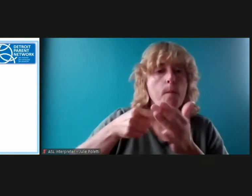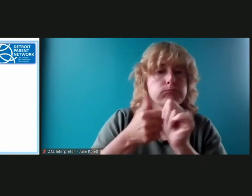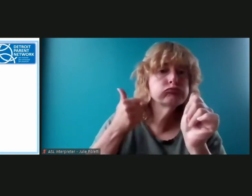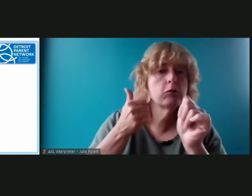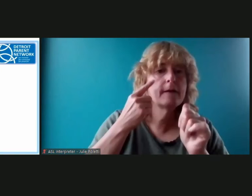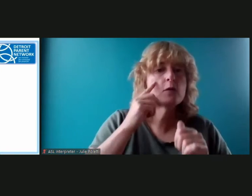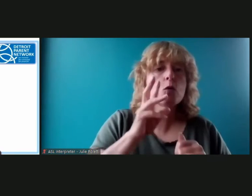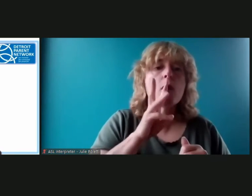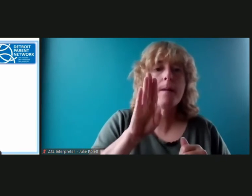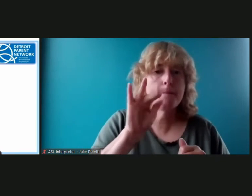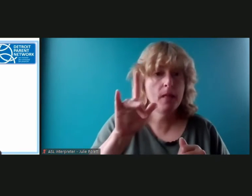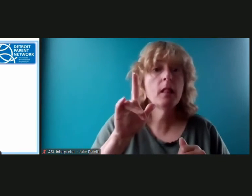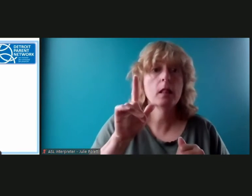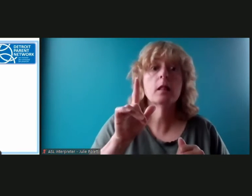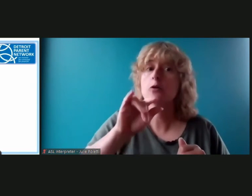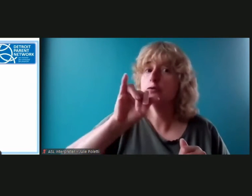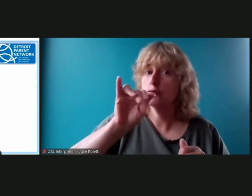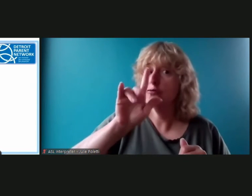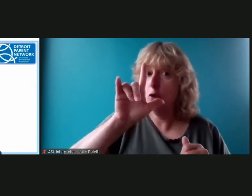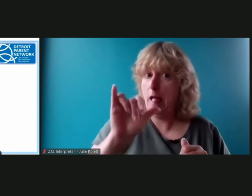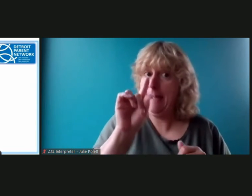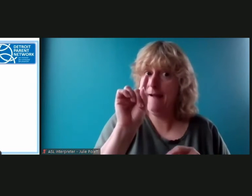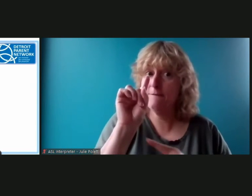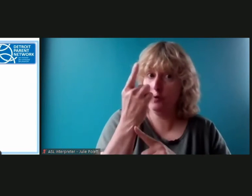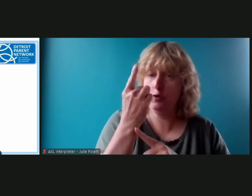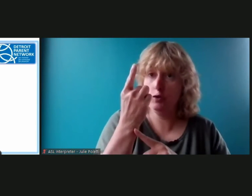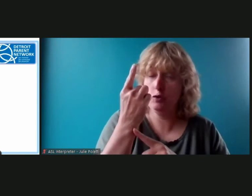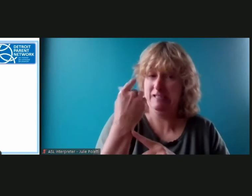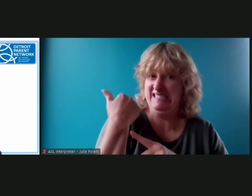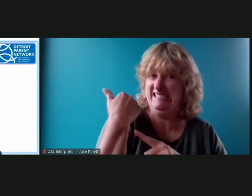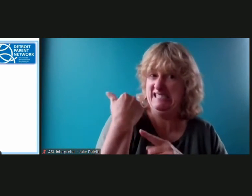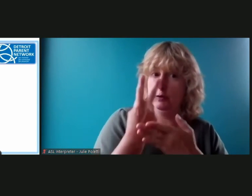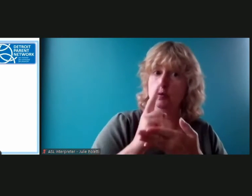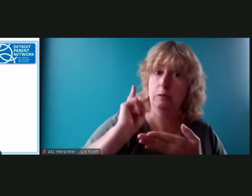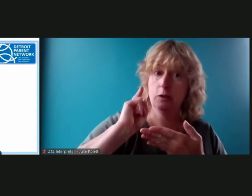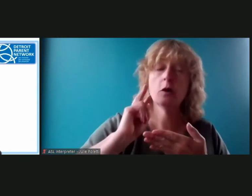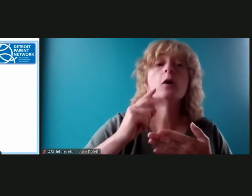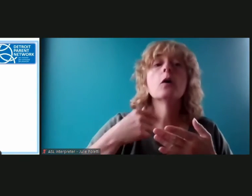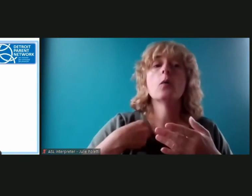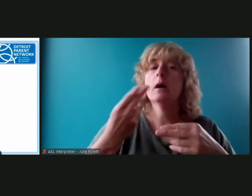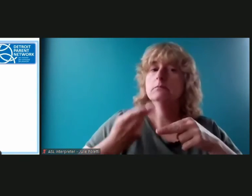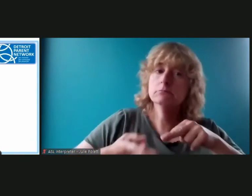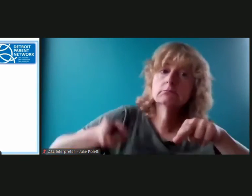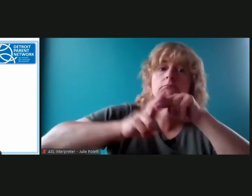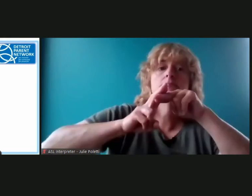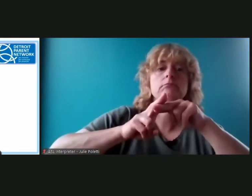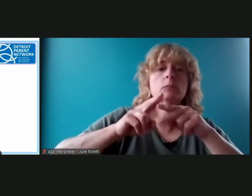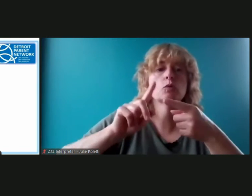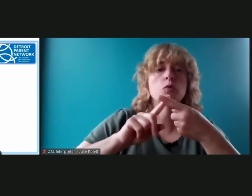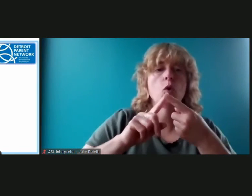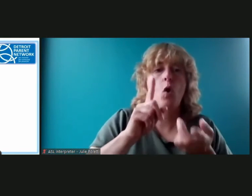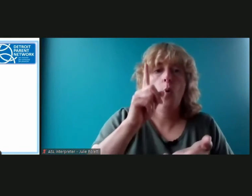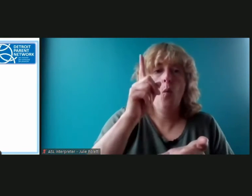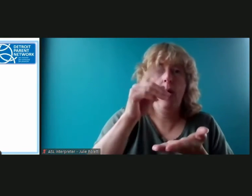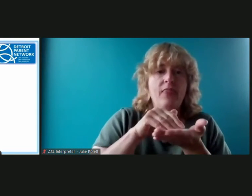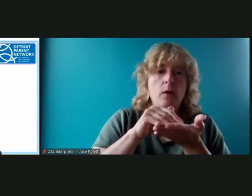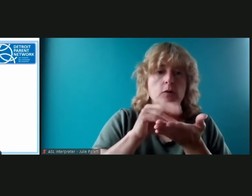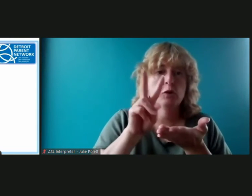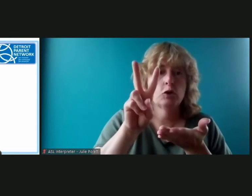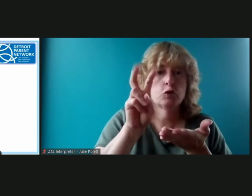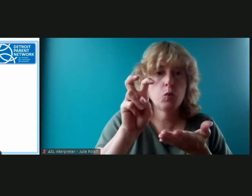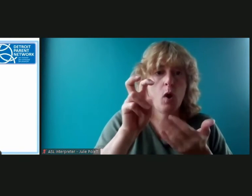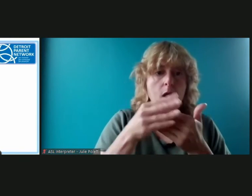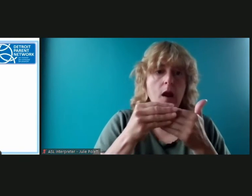1st of 2021 so two weeks ago we have increased that cap to one thousand two hundred